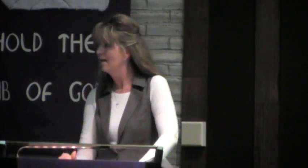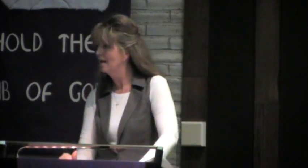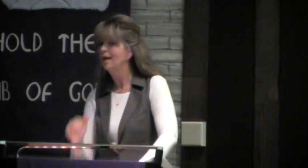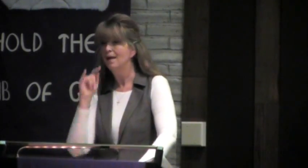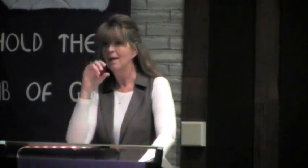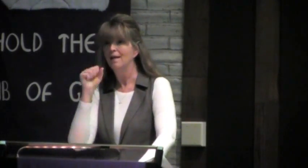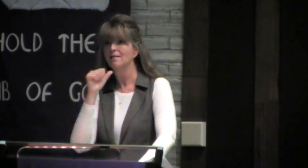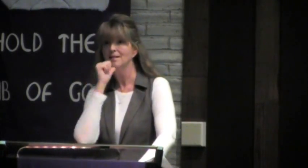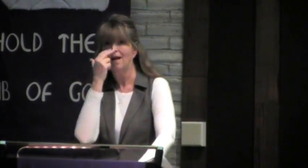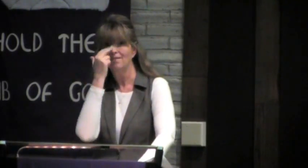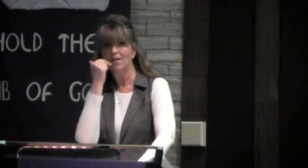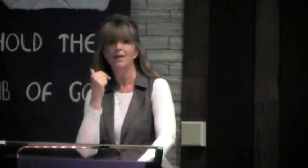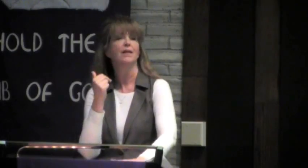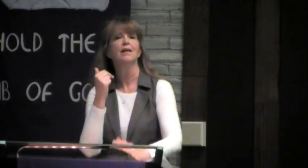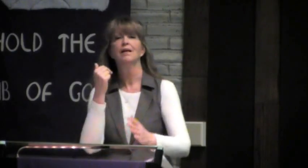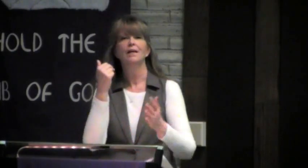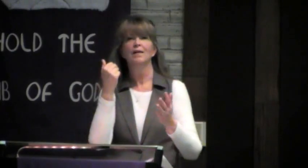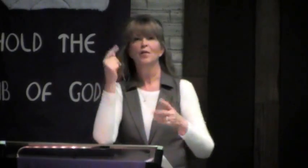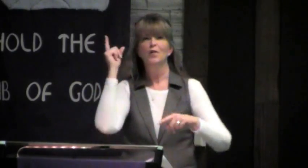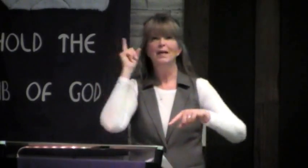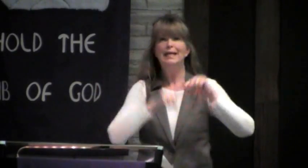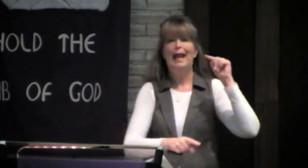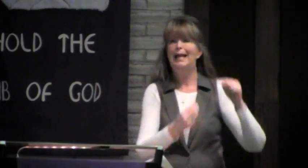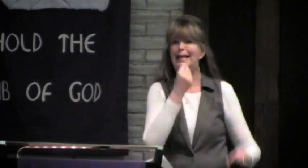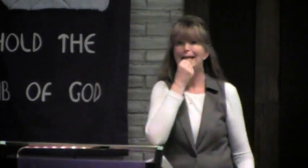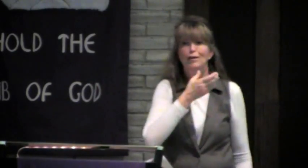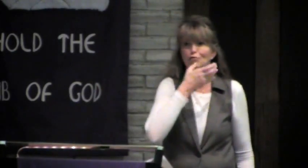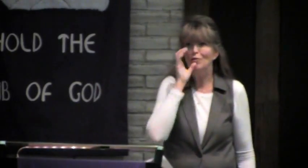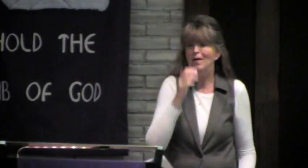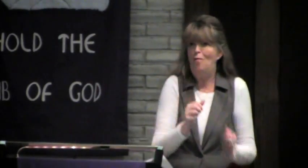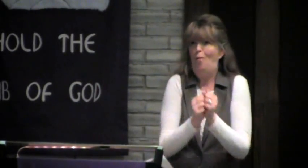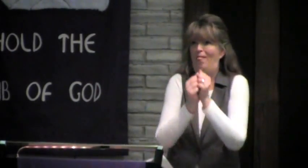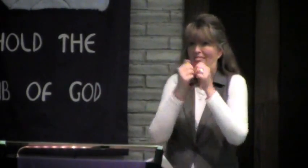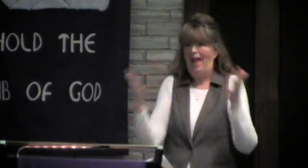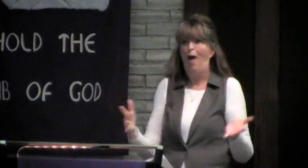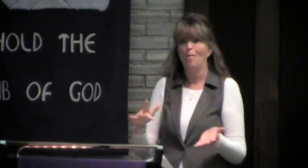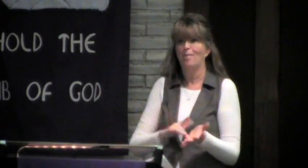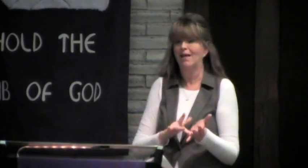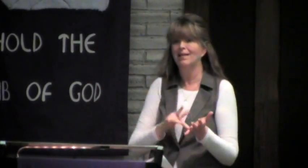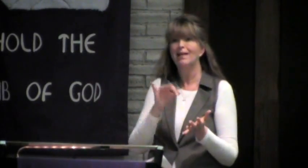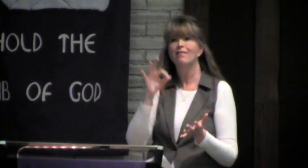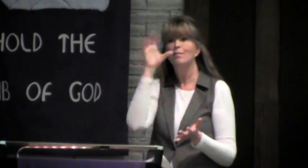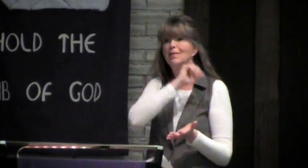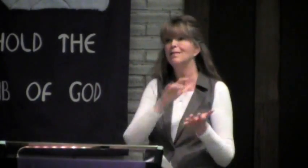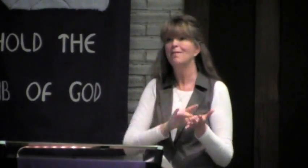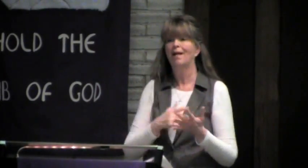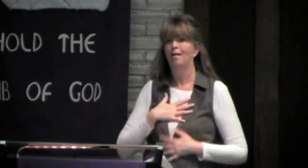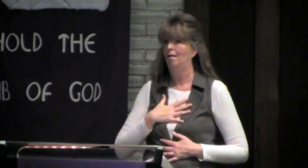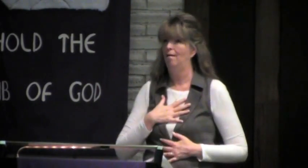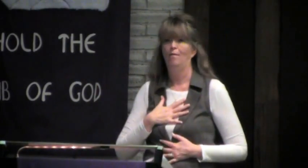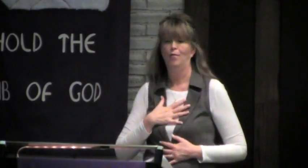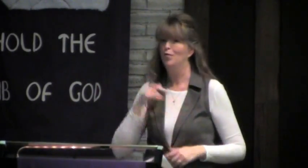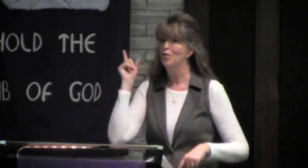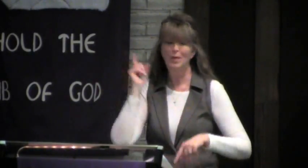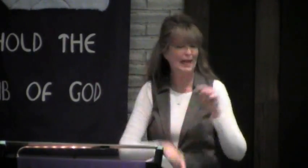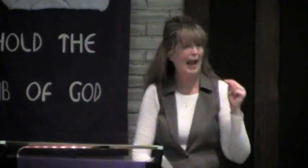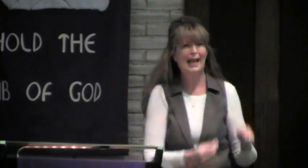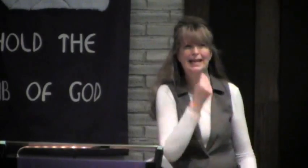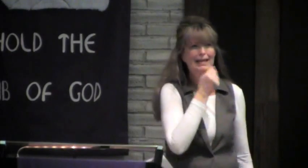no fun. It is not funny at all. You can't eat or drink without medication. And if you miss your medication,